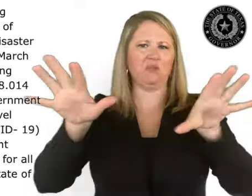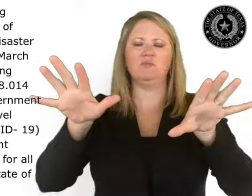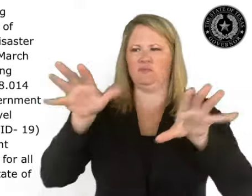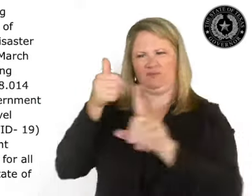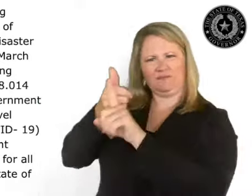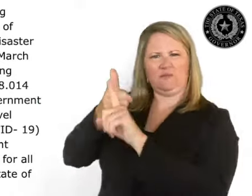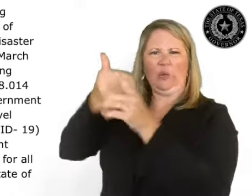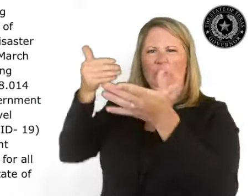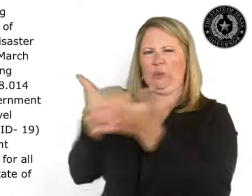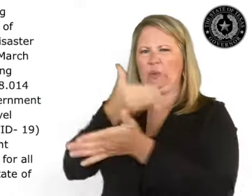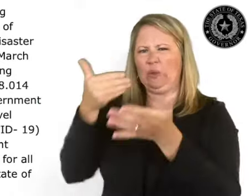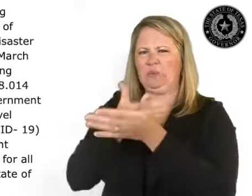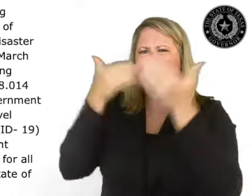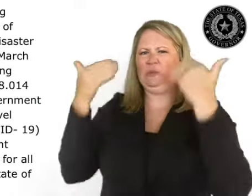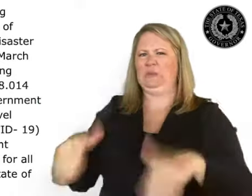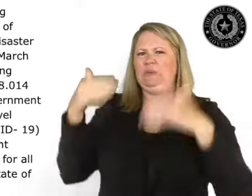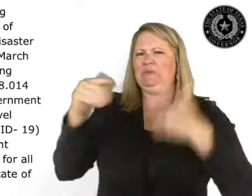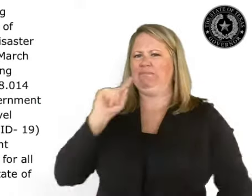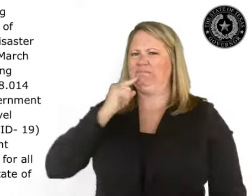and